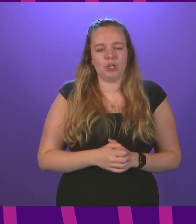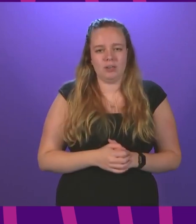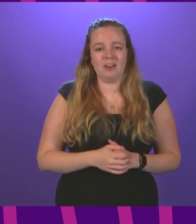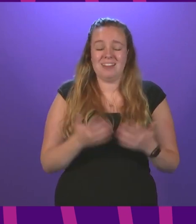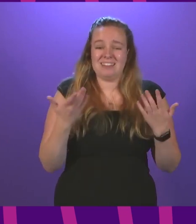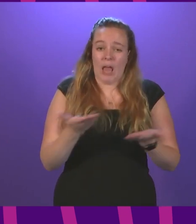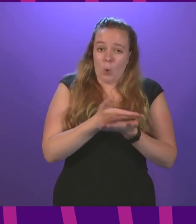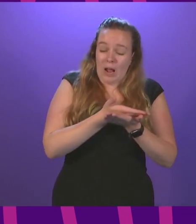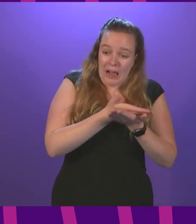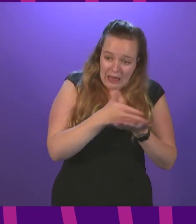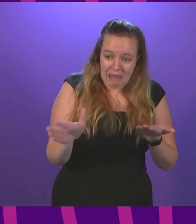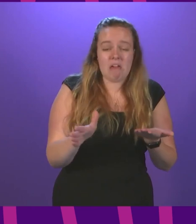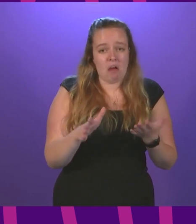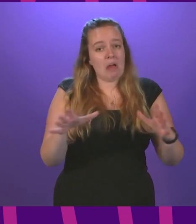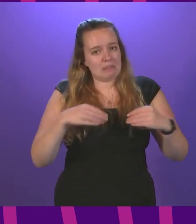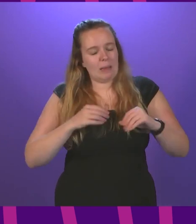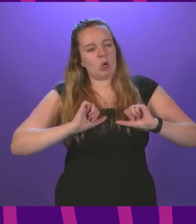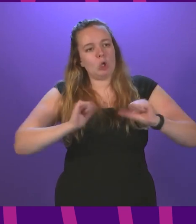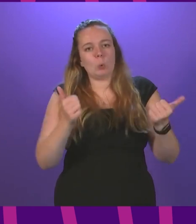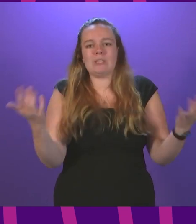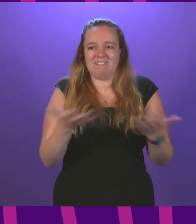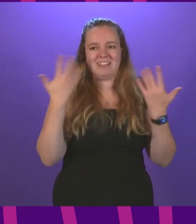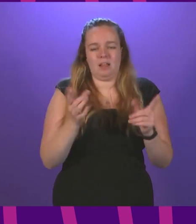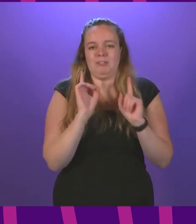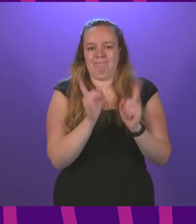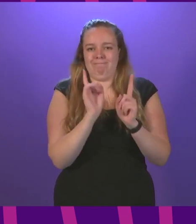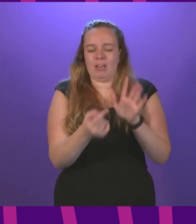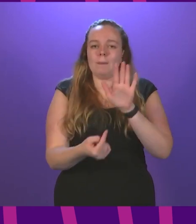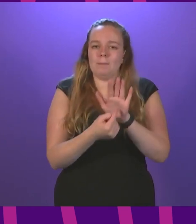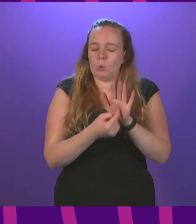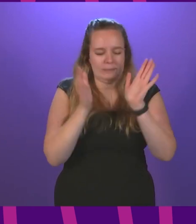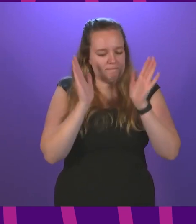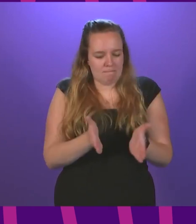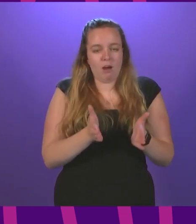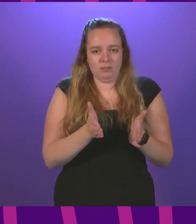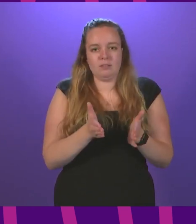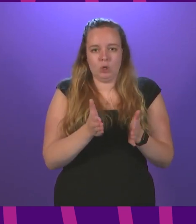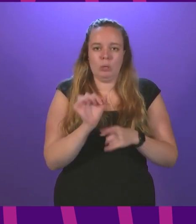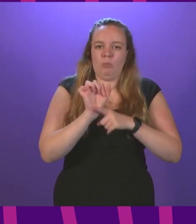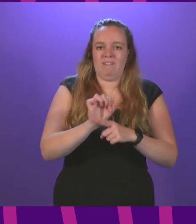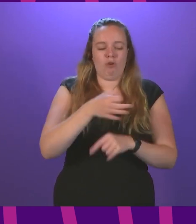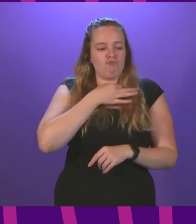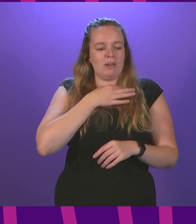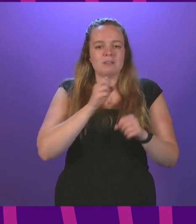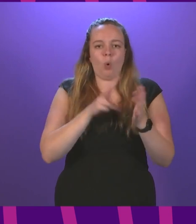clear and accepted that good ventilation is an important mitigation against the risk of COVID transmission. Last month, we